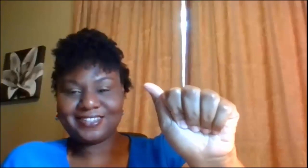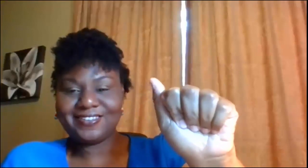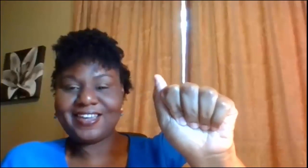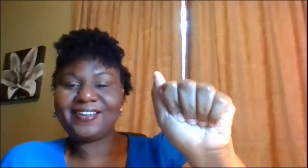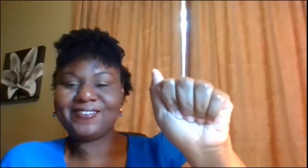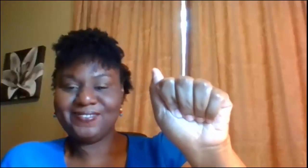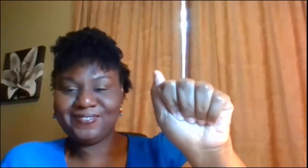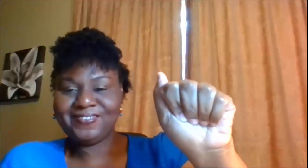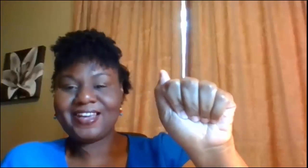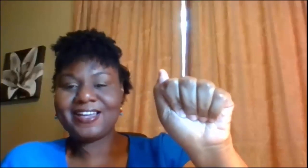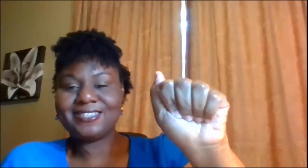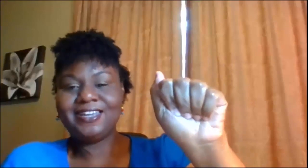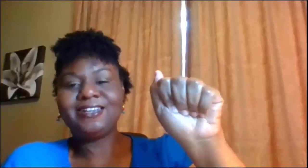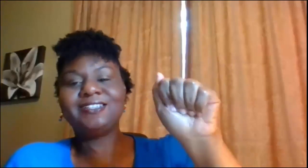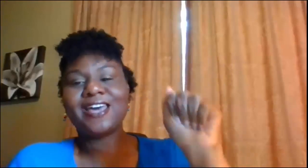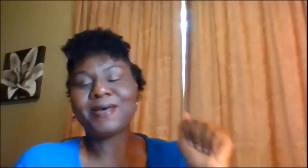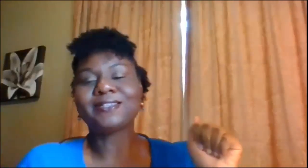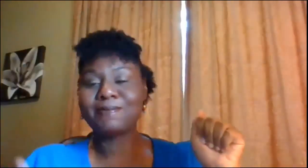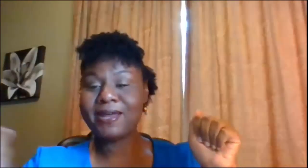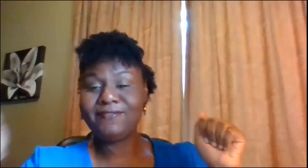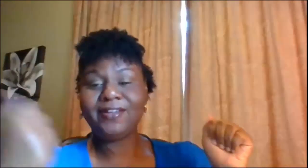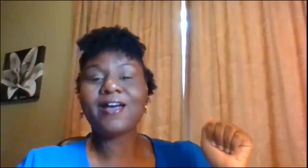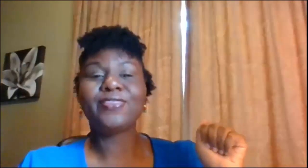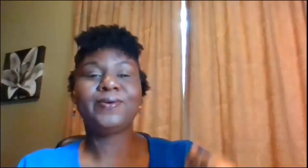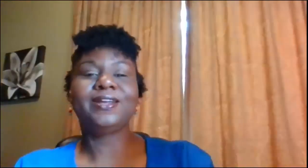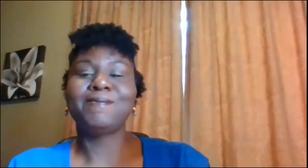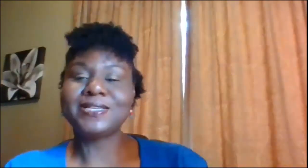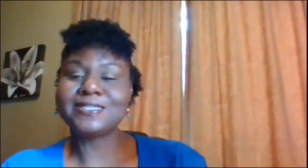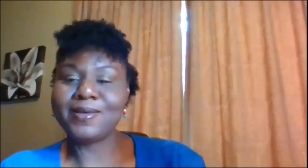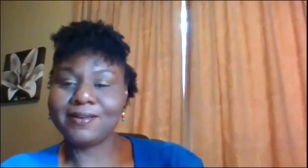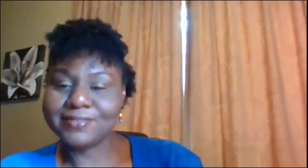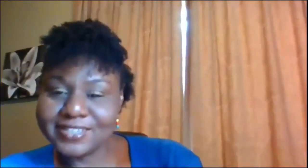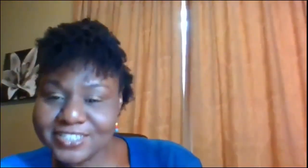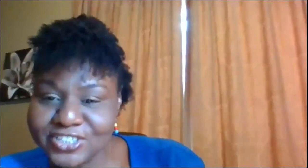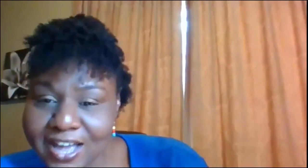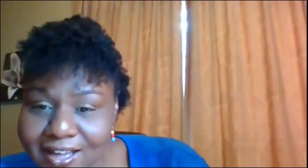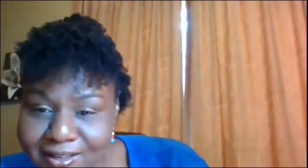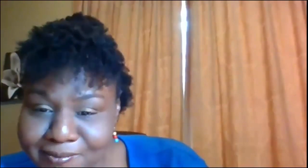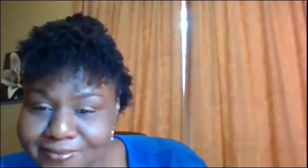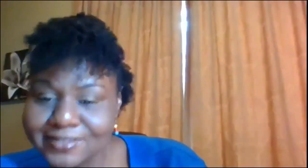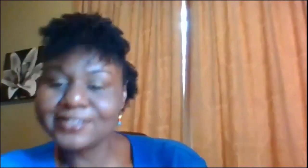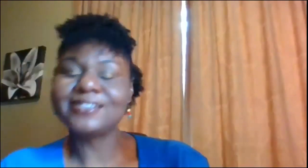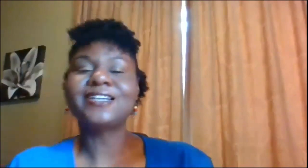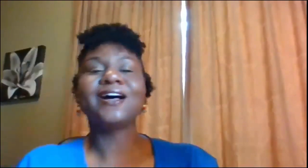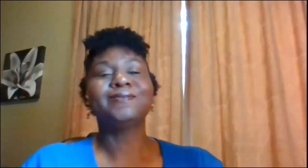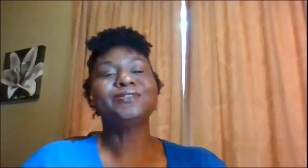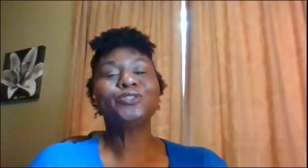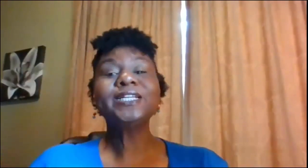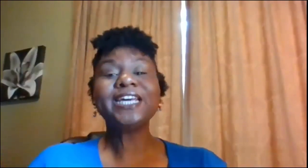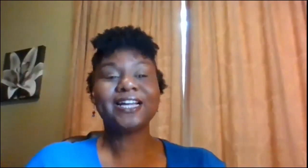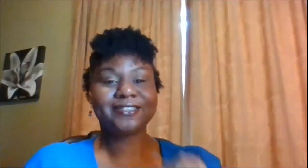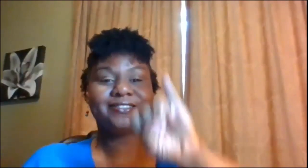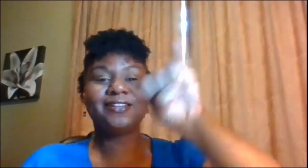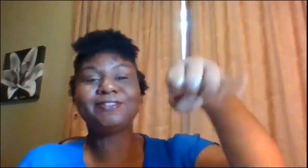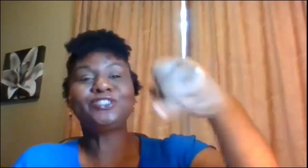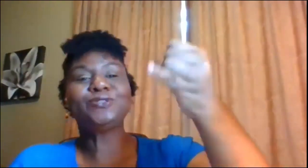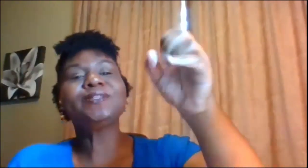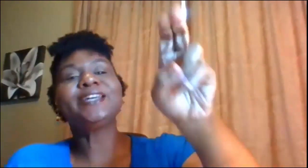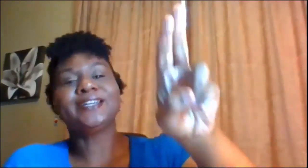okay I see it in the chat box and somebody even caught the one that I misspelled good job good job Julia so that was Julia